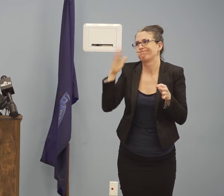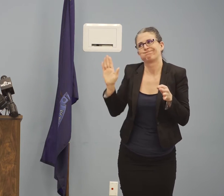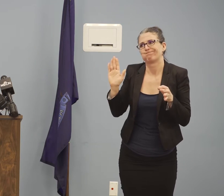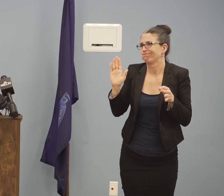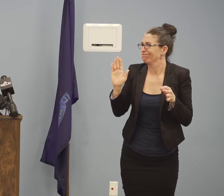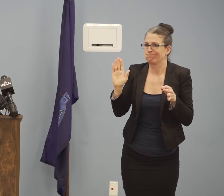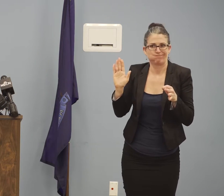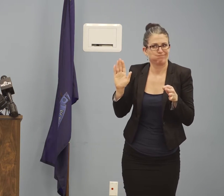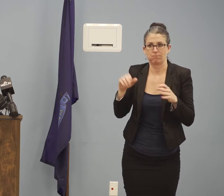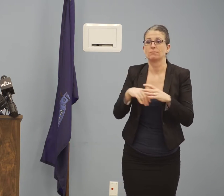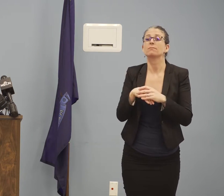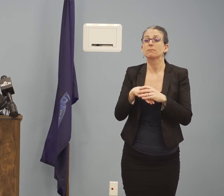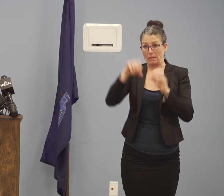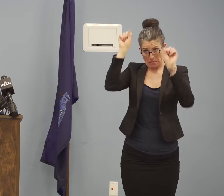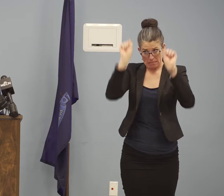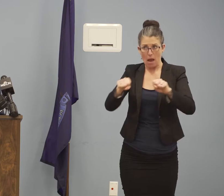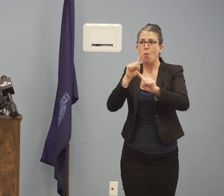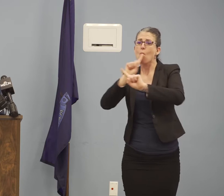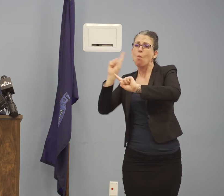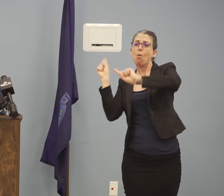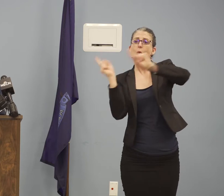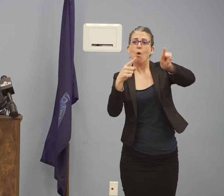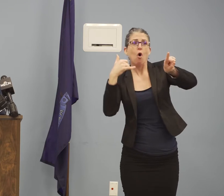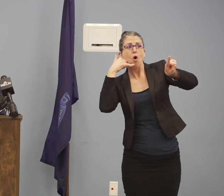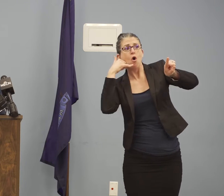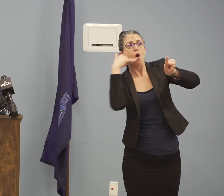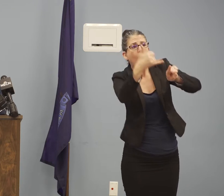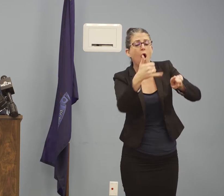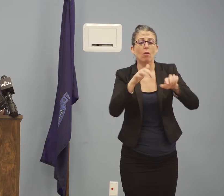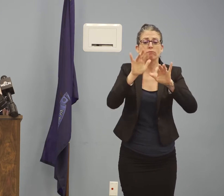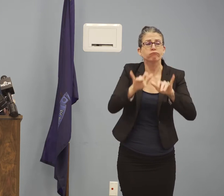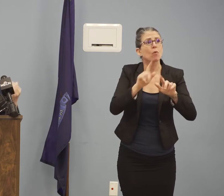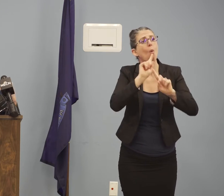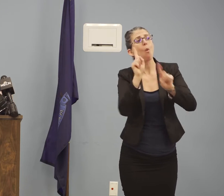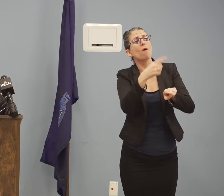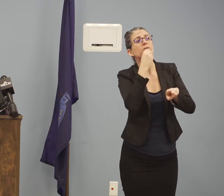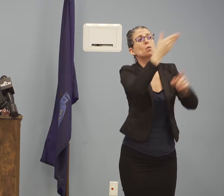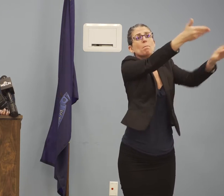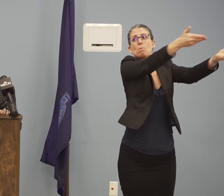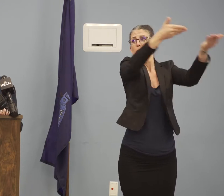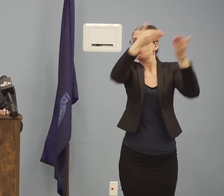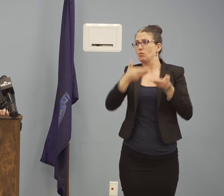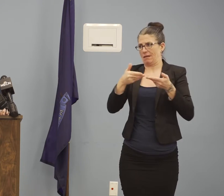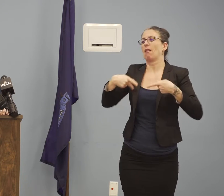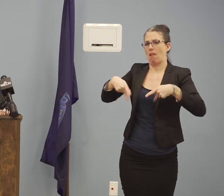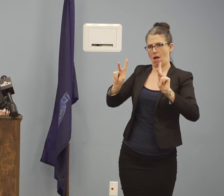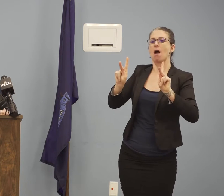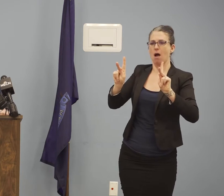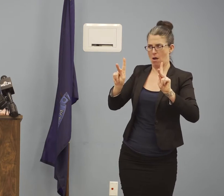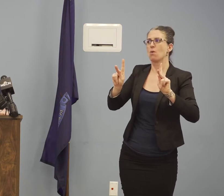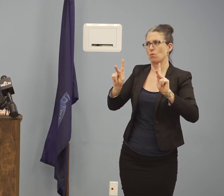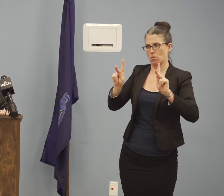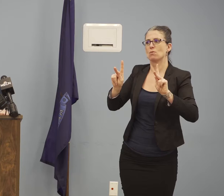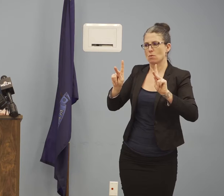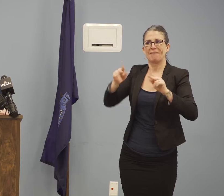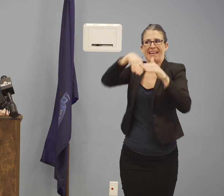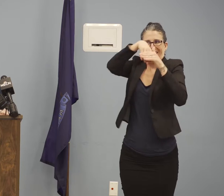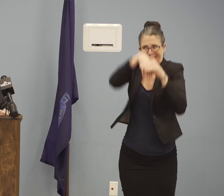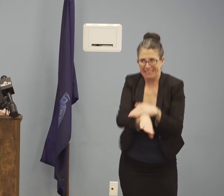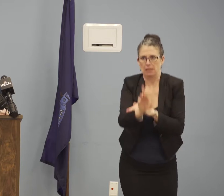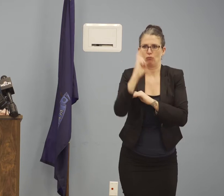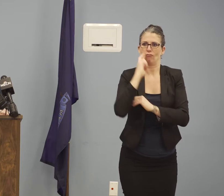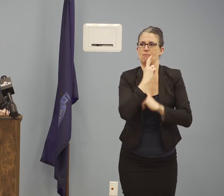and drive-through food and beverage service may continue. But eating and drinking inside restaurants and bars is